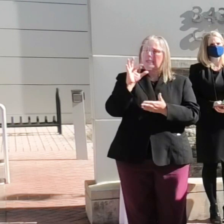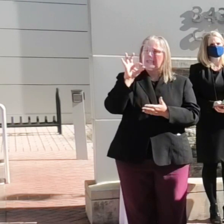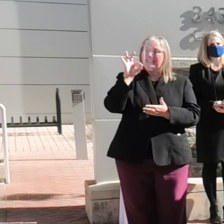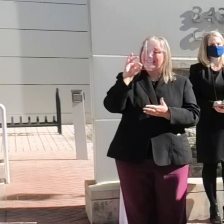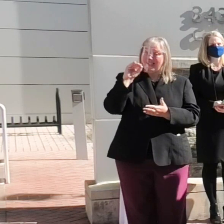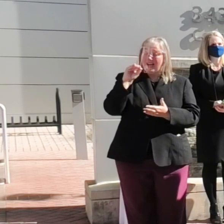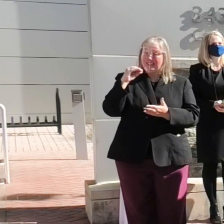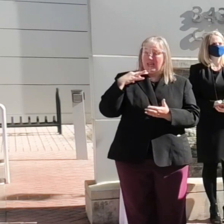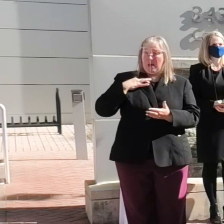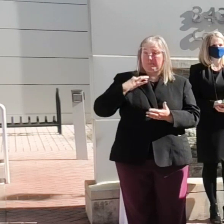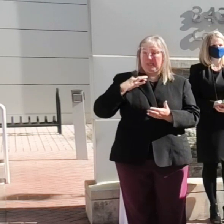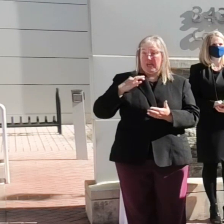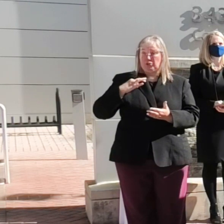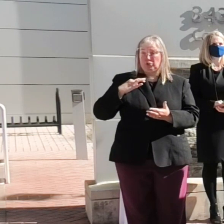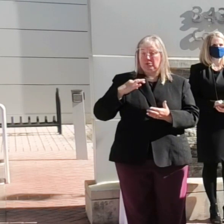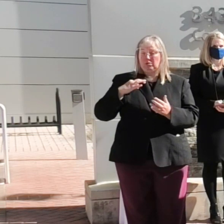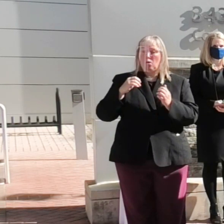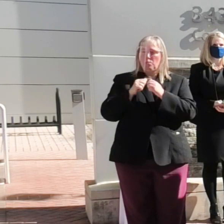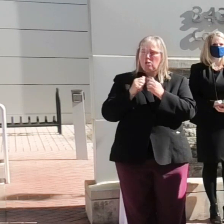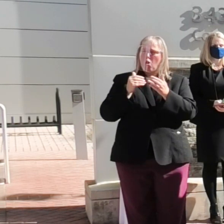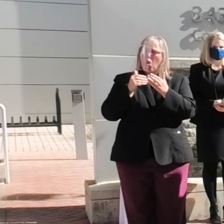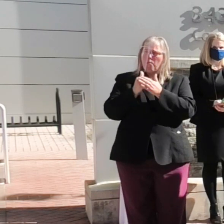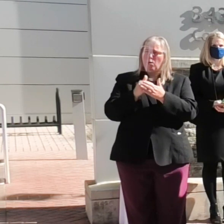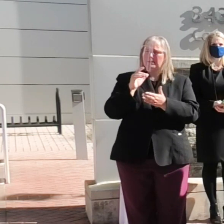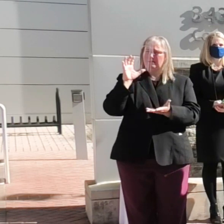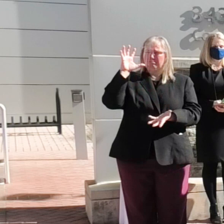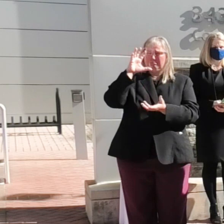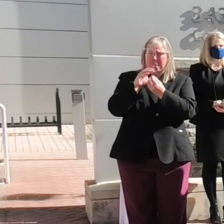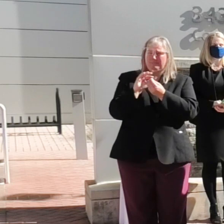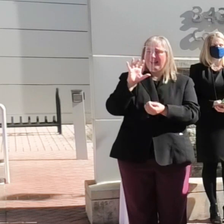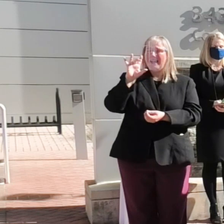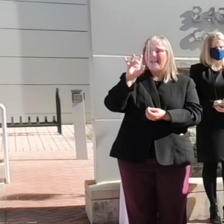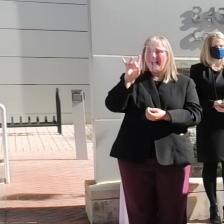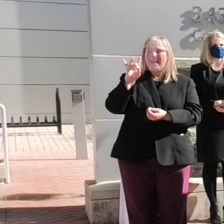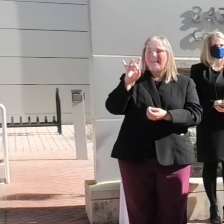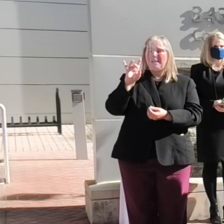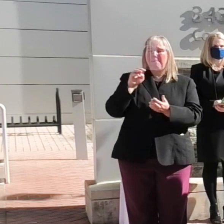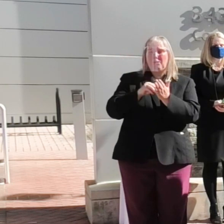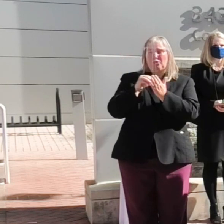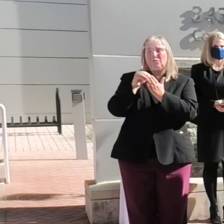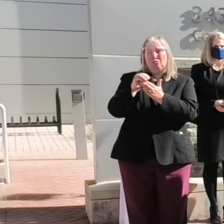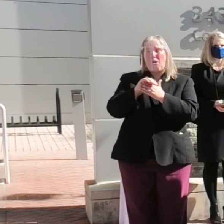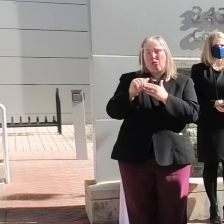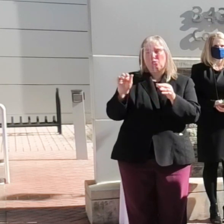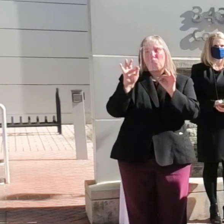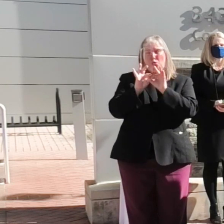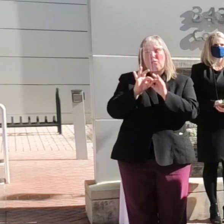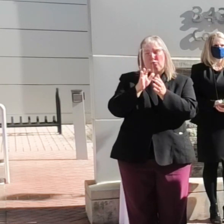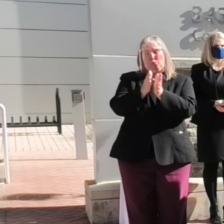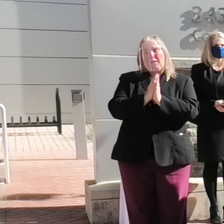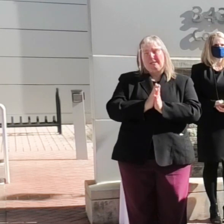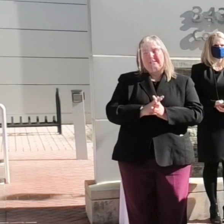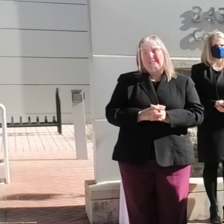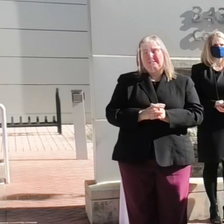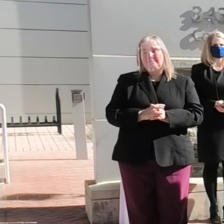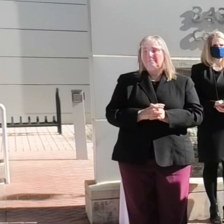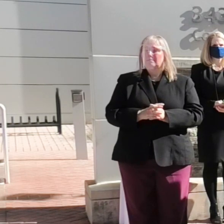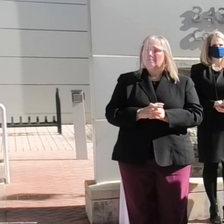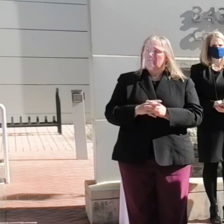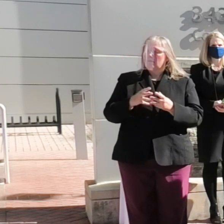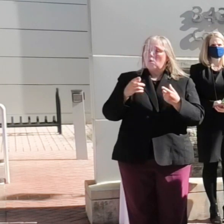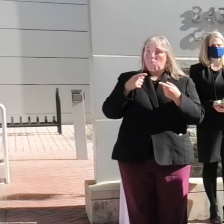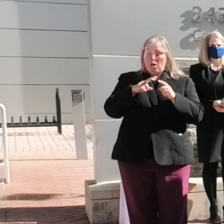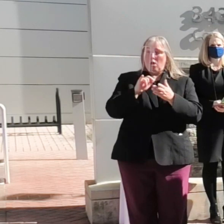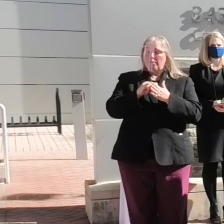applications with almost $8 million in requests. And while that